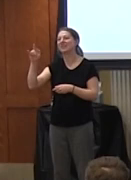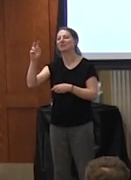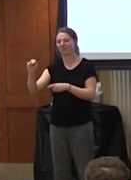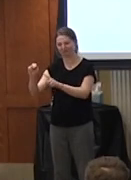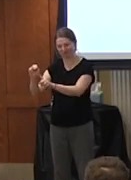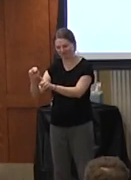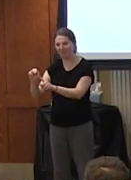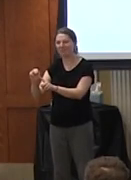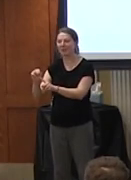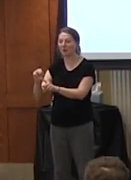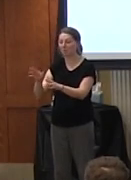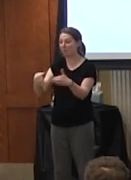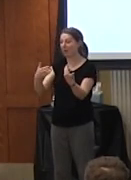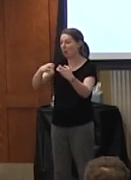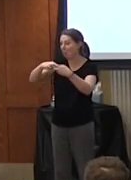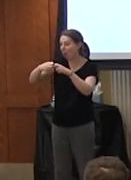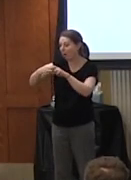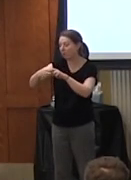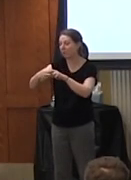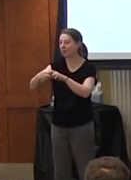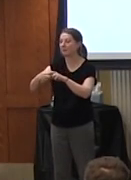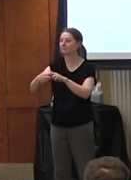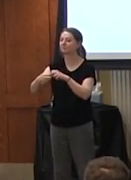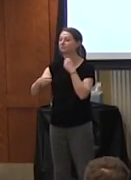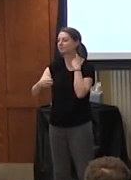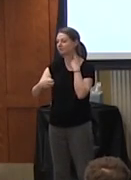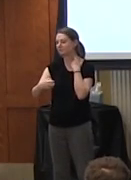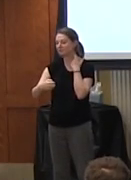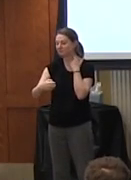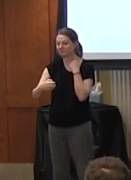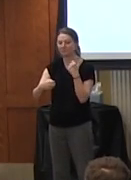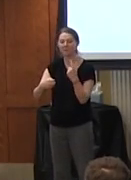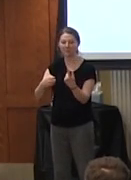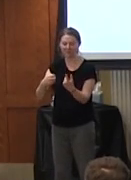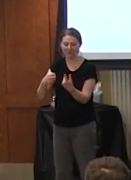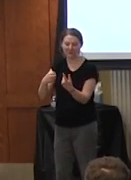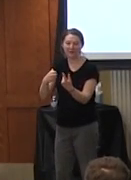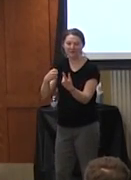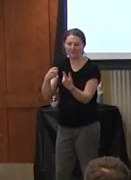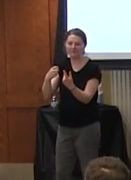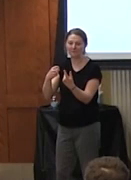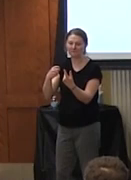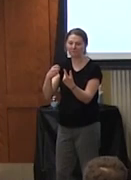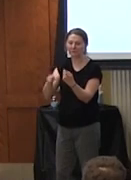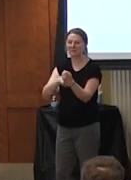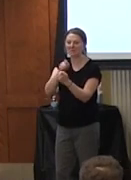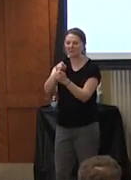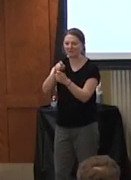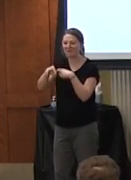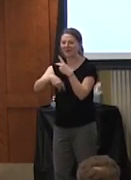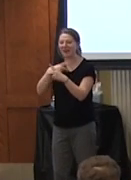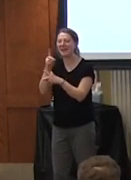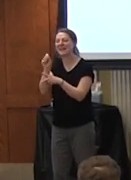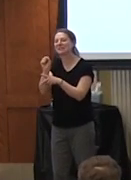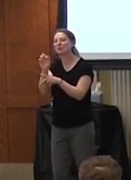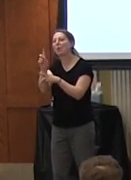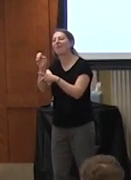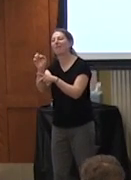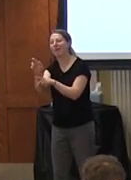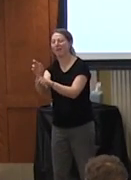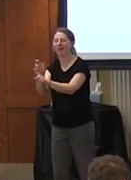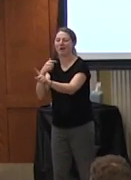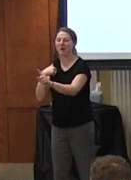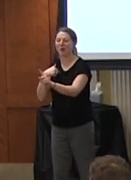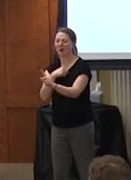problem which ours uh is colony collapse disorder hence sticky innovation so just a catchy title to